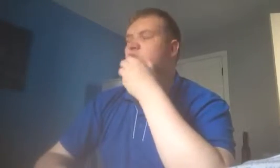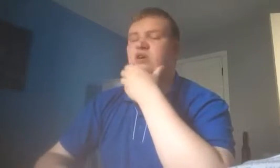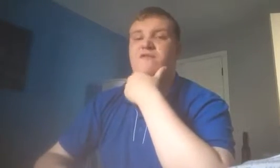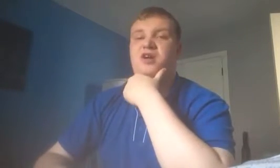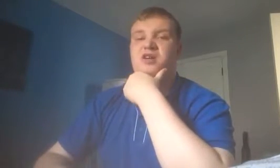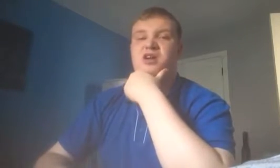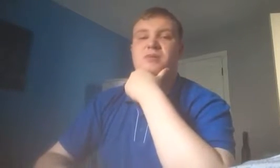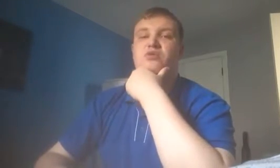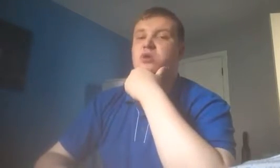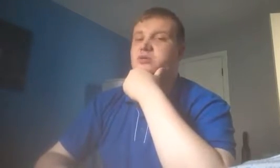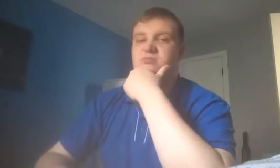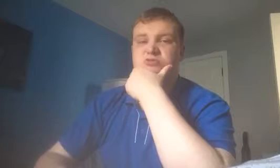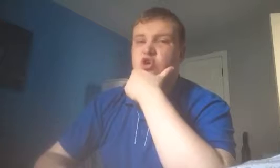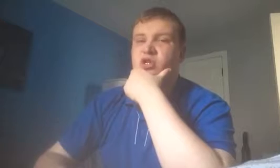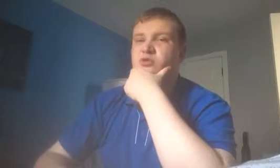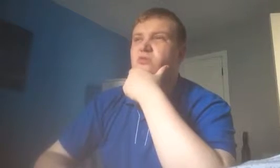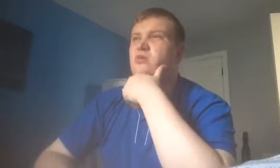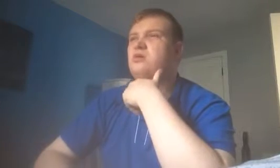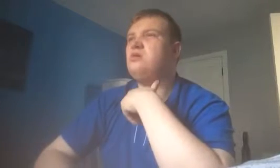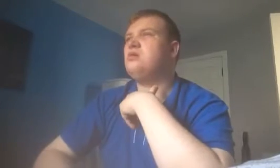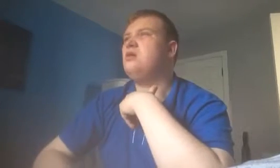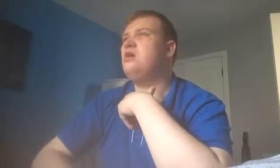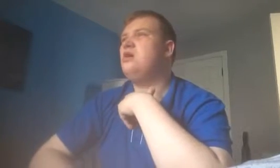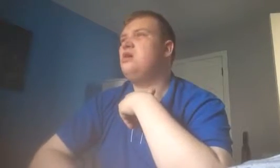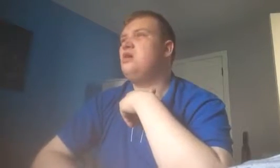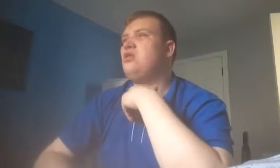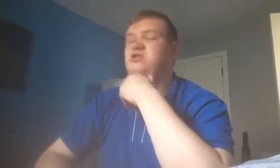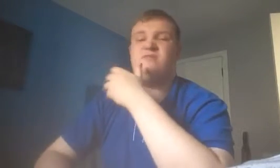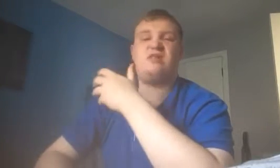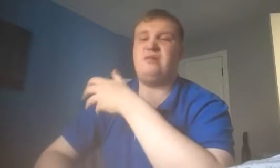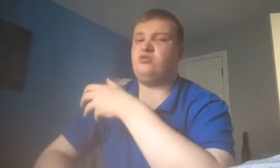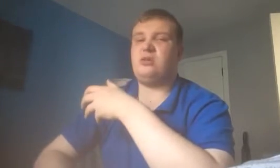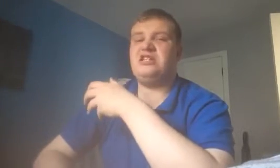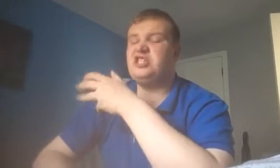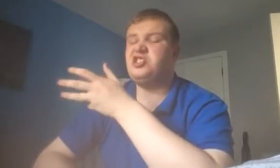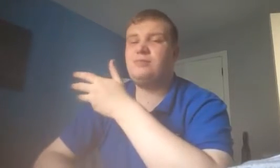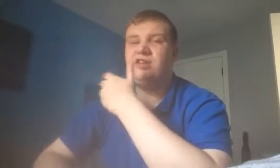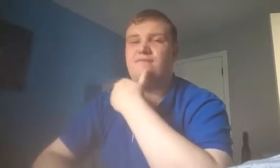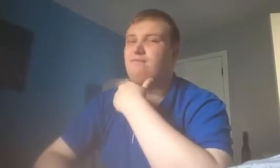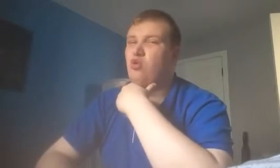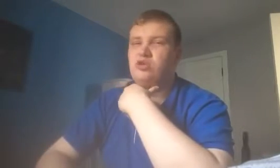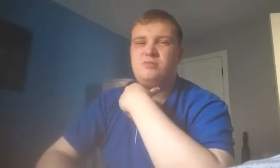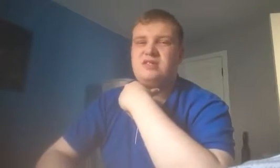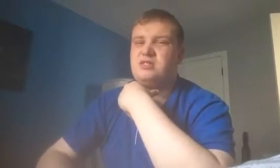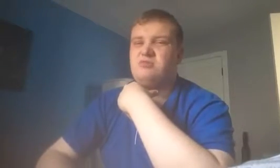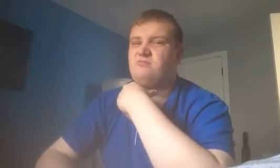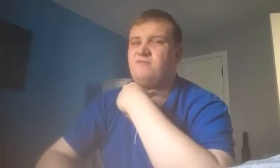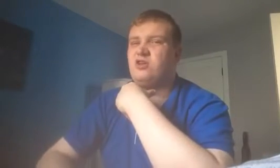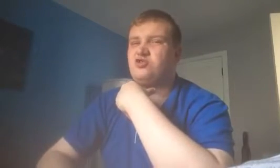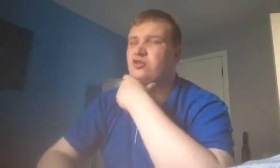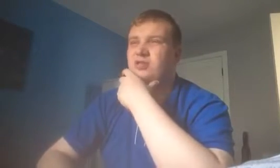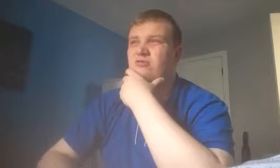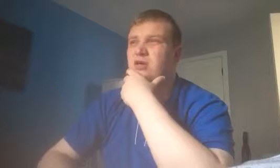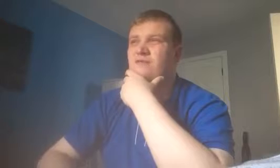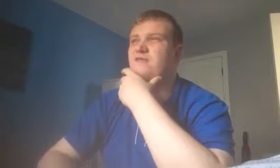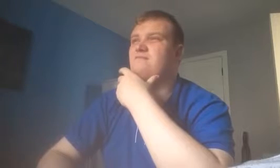Because to be quite fair. can't be bothered. Talking about them. Because I'm not related. Germany have bored me. For this tournament. really love them.